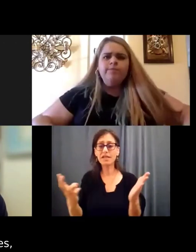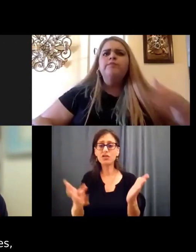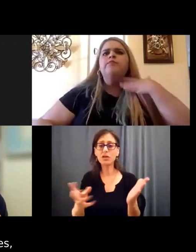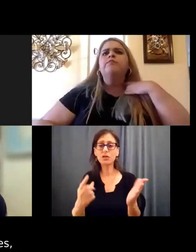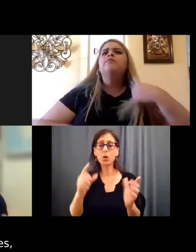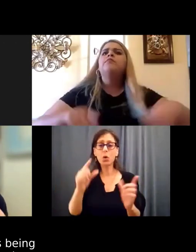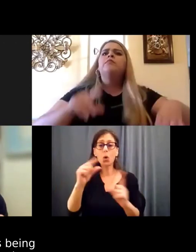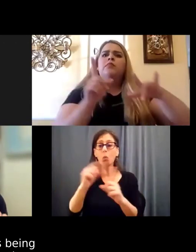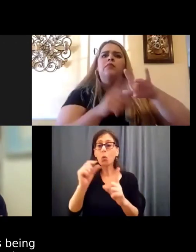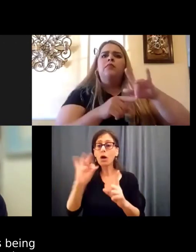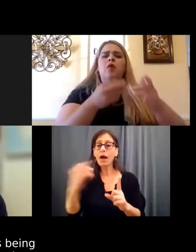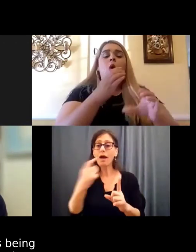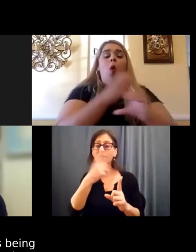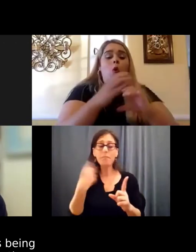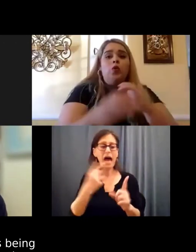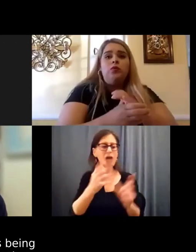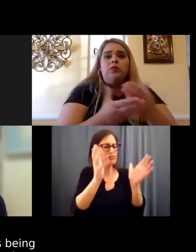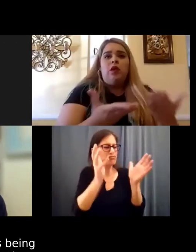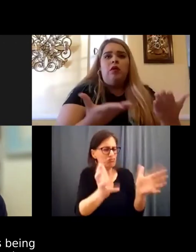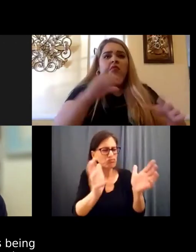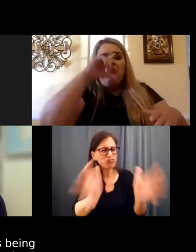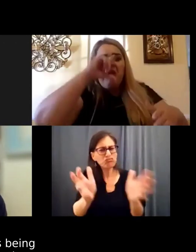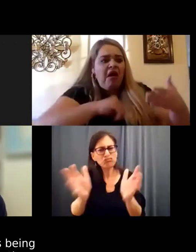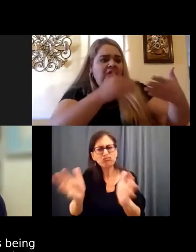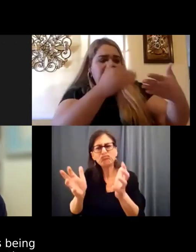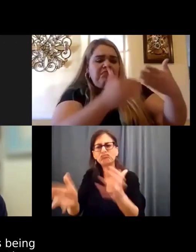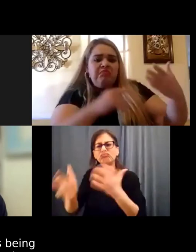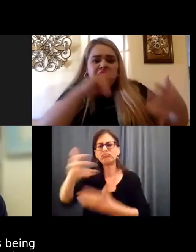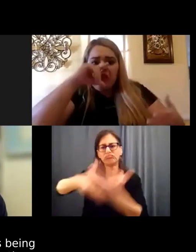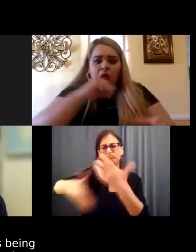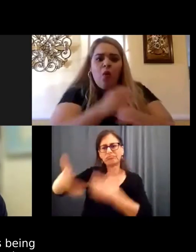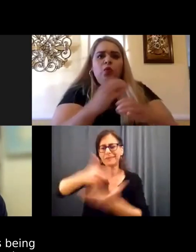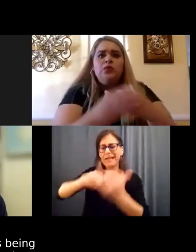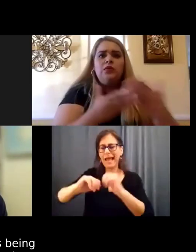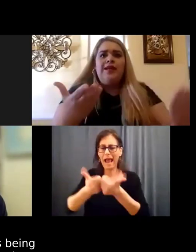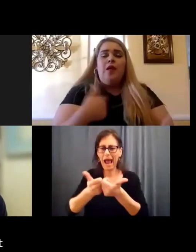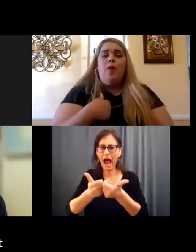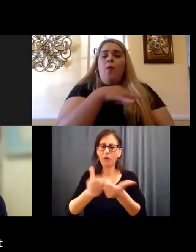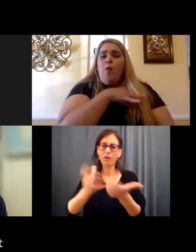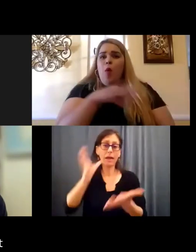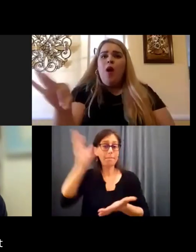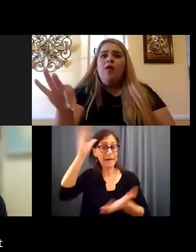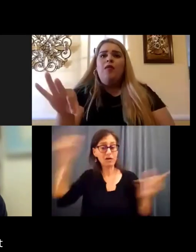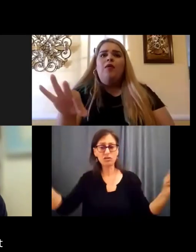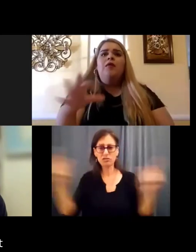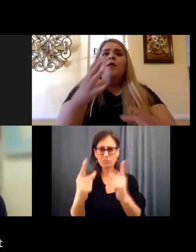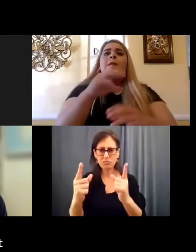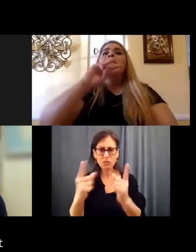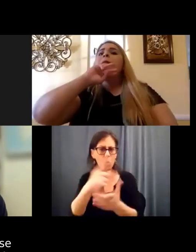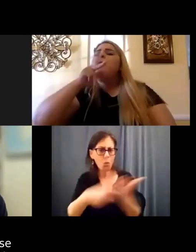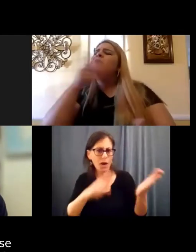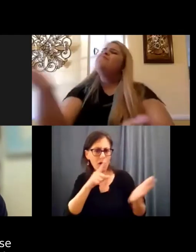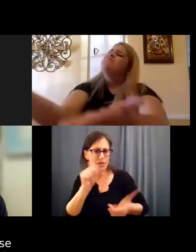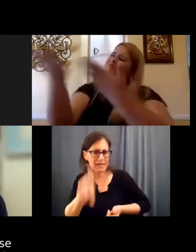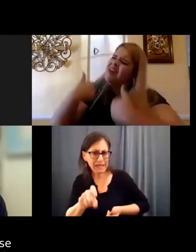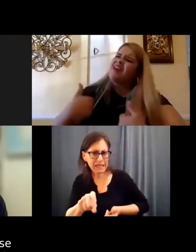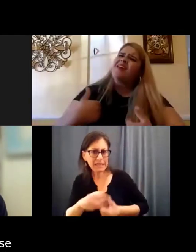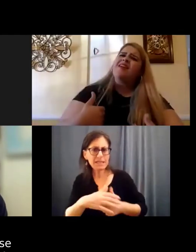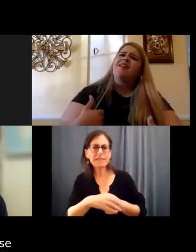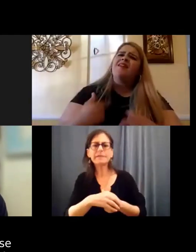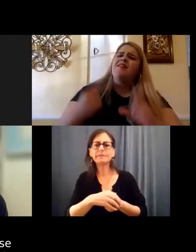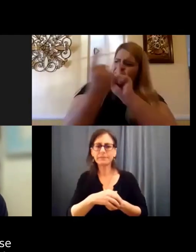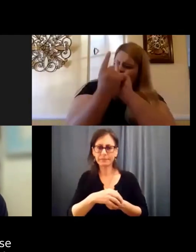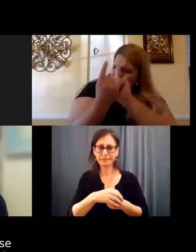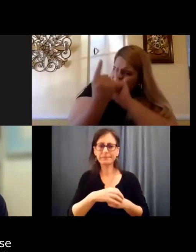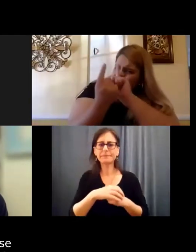you know, the person to person conversations, being able to get parents together to talk about what the needs are. I have a